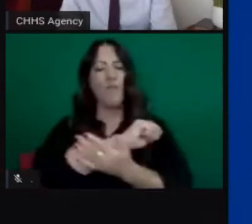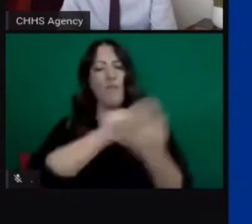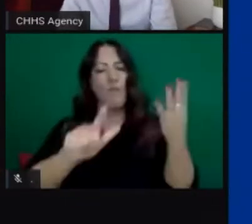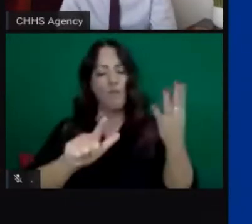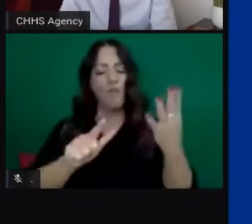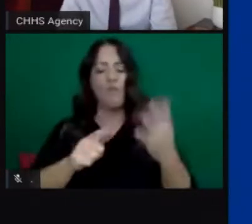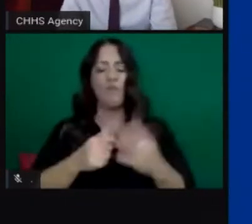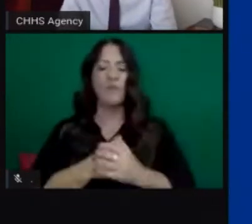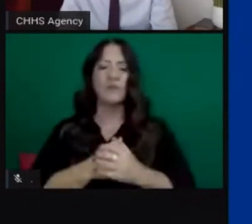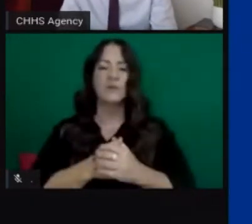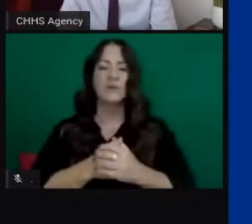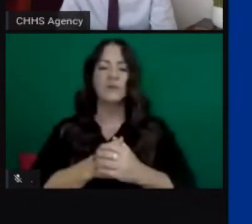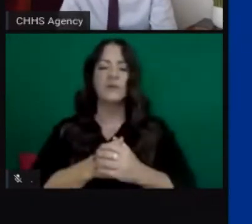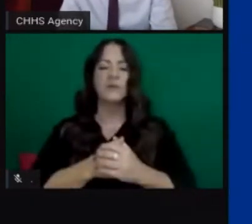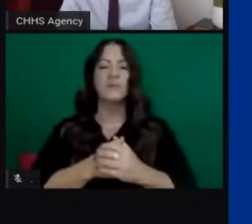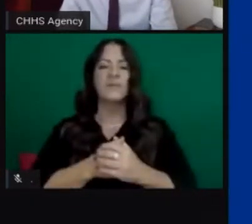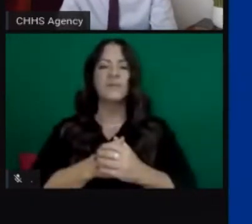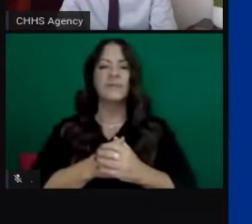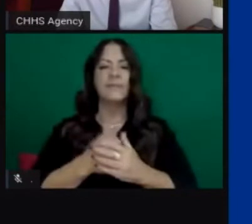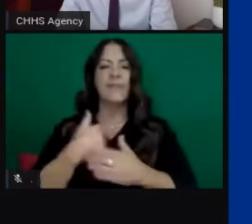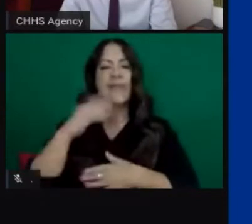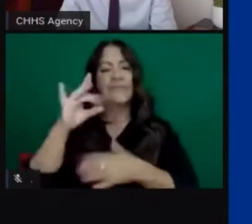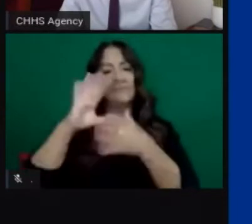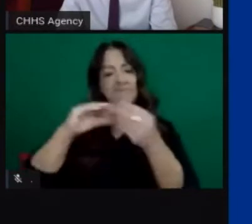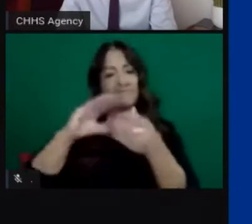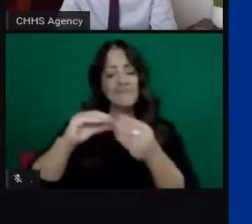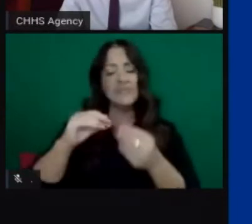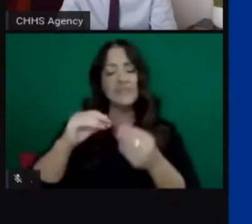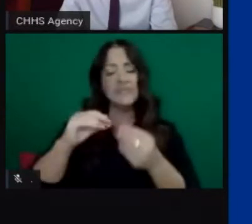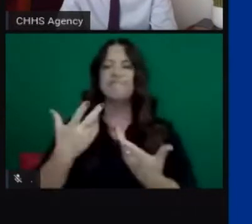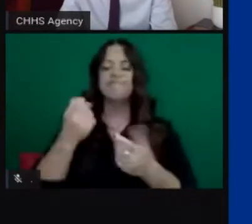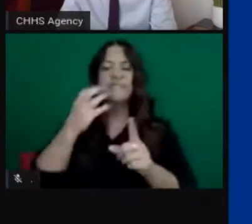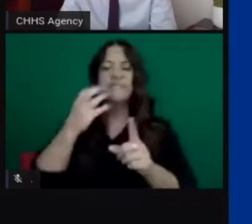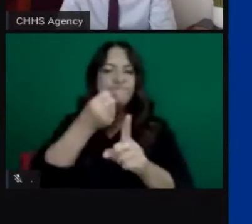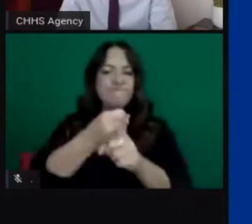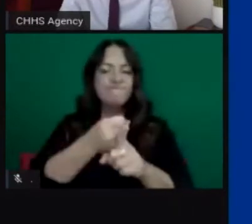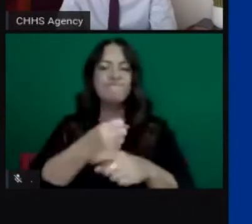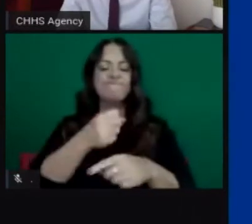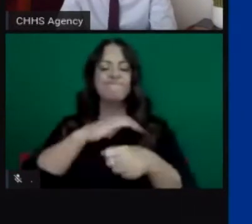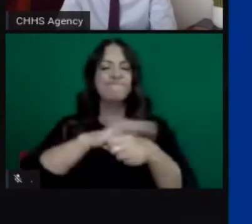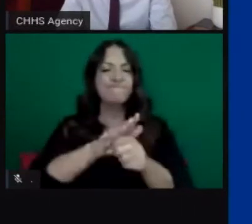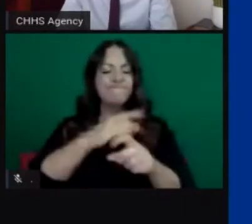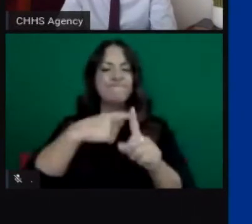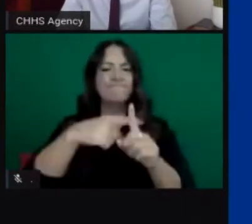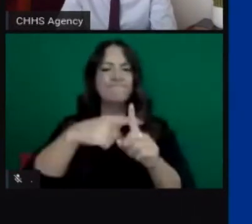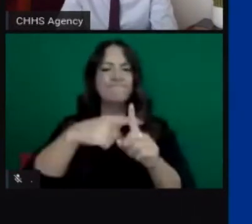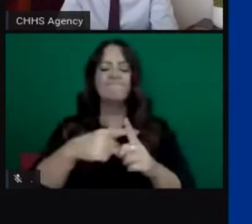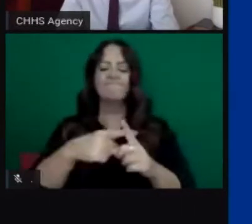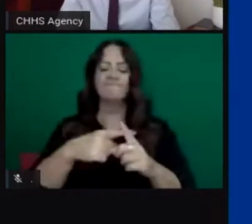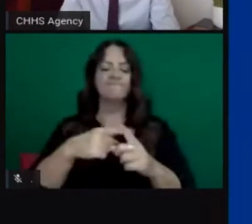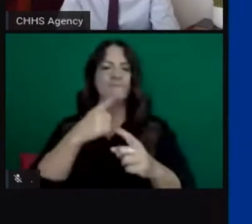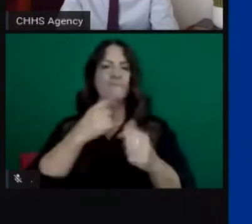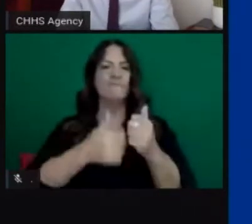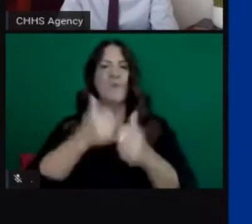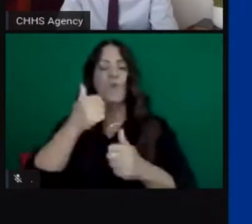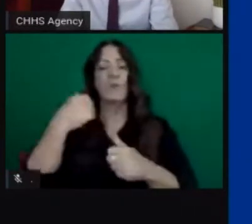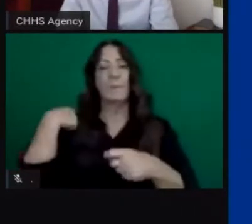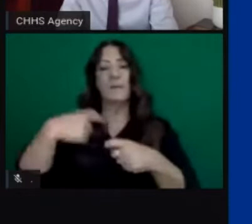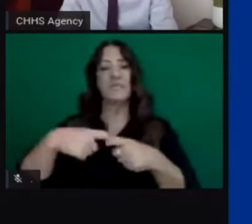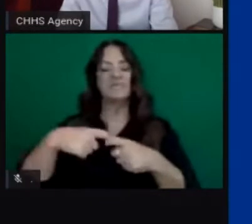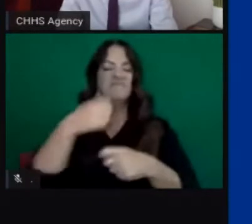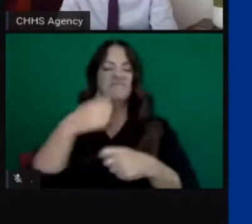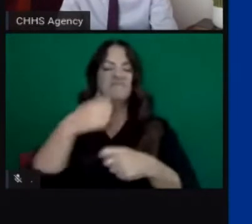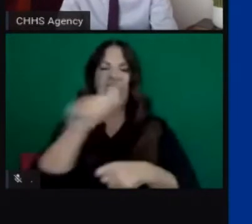as i mentioned cases and deaths are more common among Latinos across all age cohorts frankly the the